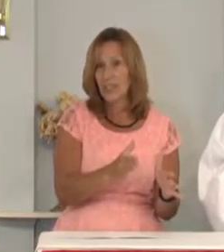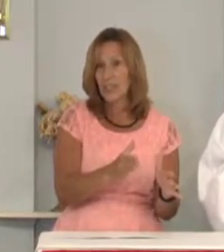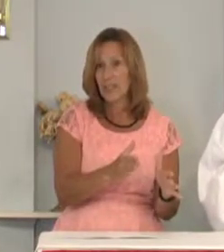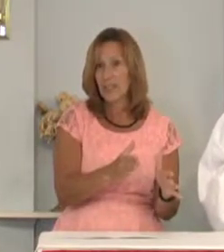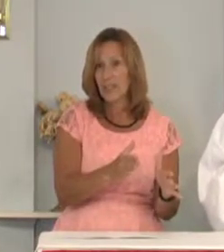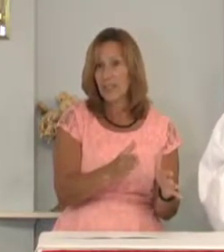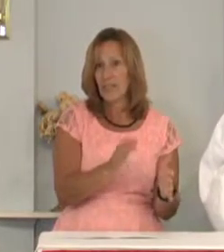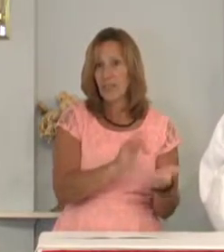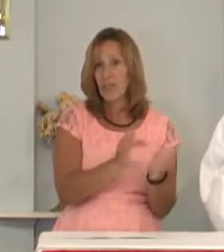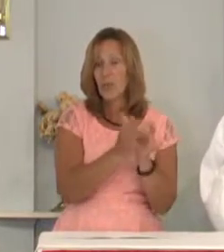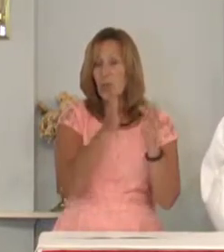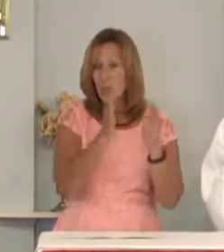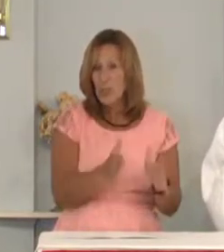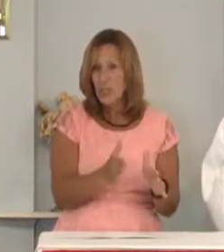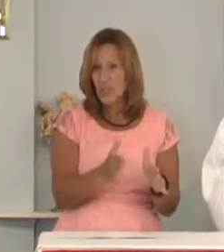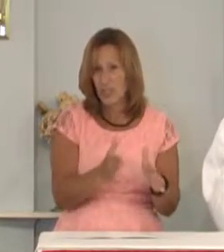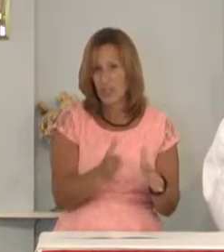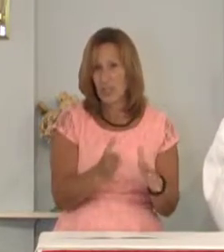Christians